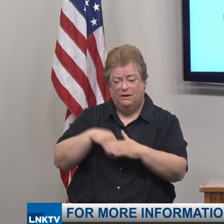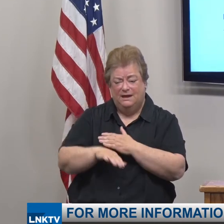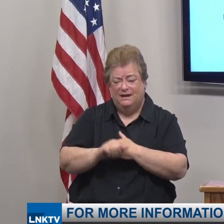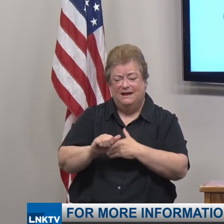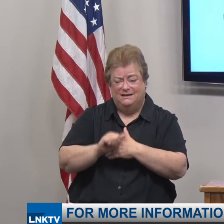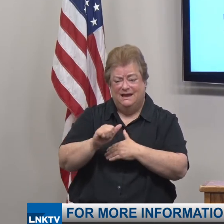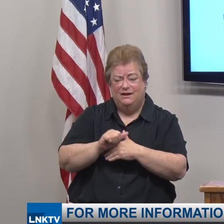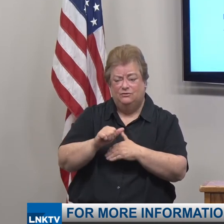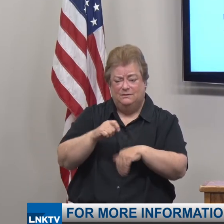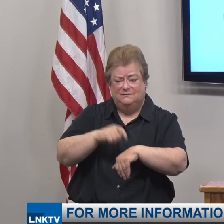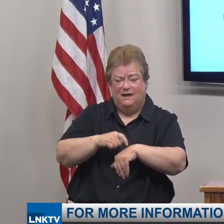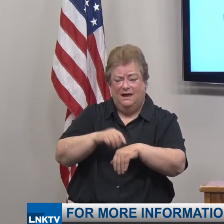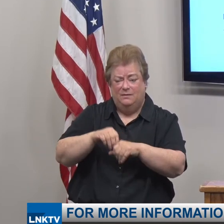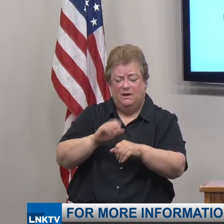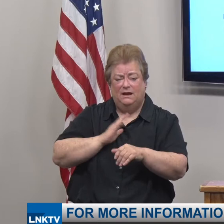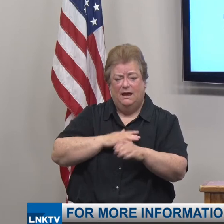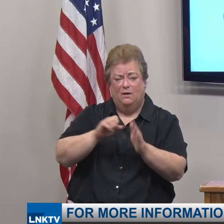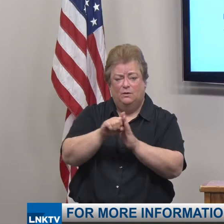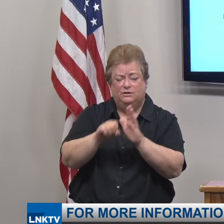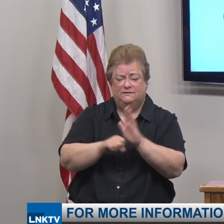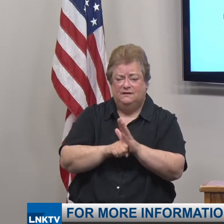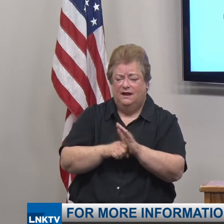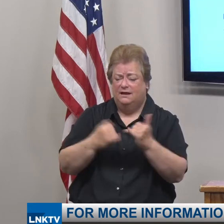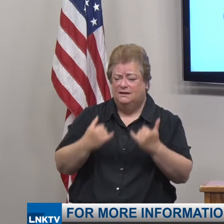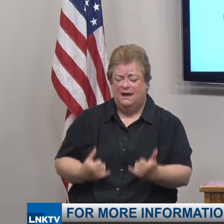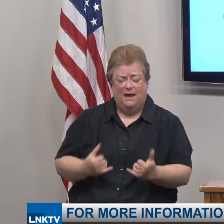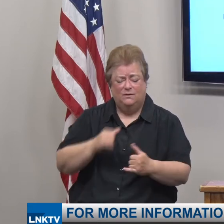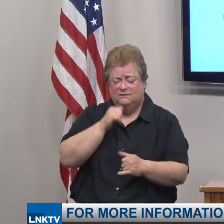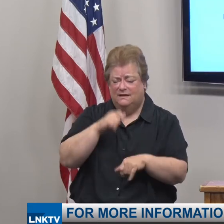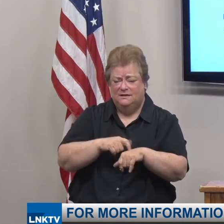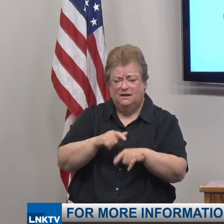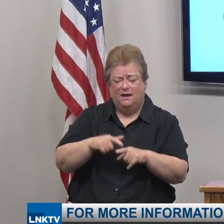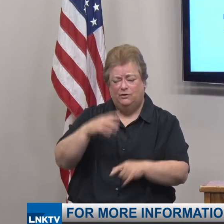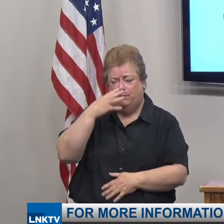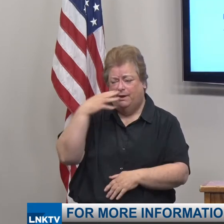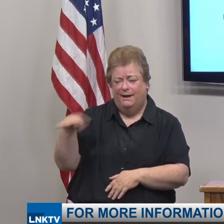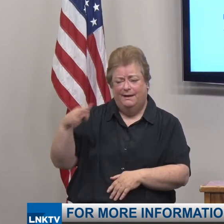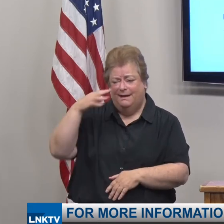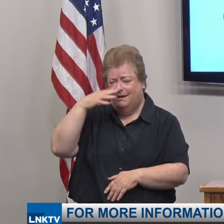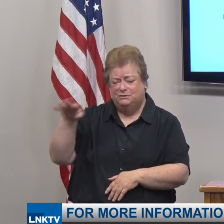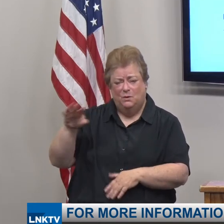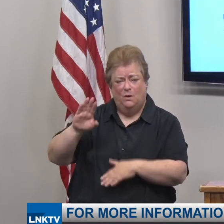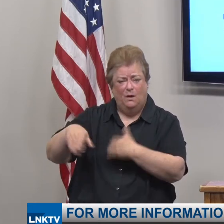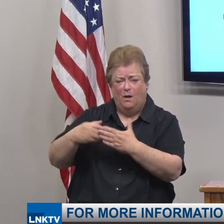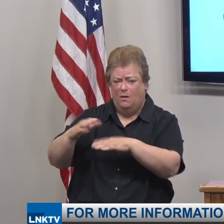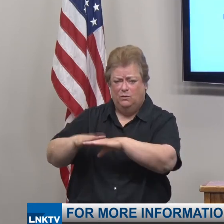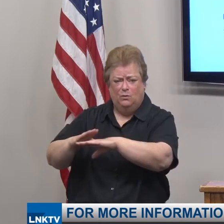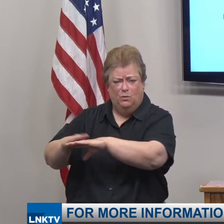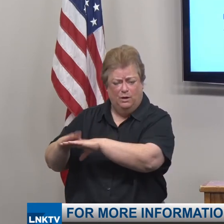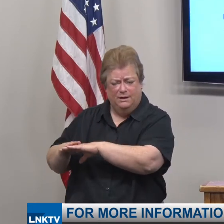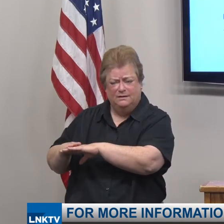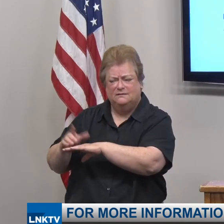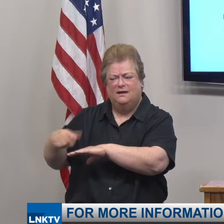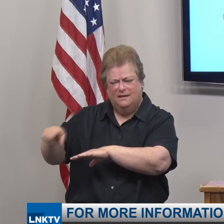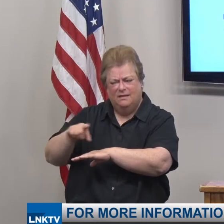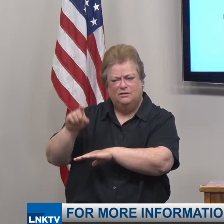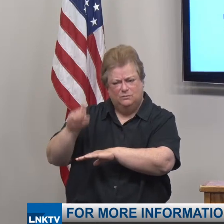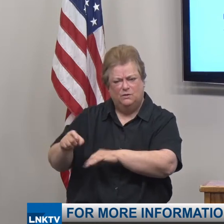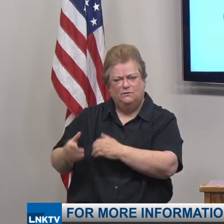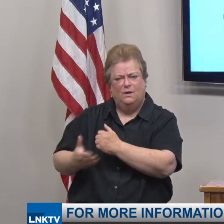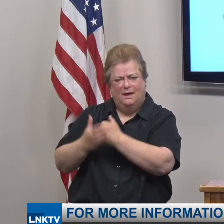in the course of this pandemic. This is not the time to ignore warnings and public health messages that are meant to keep us all safe.